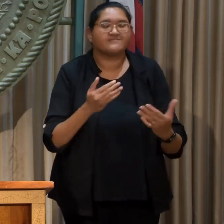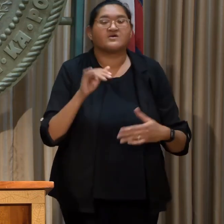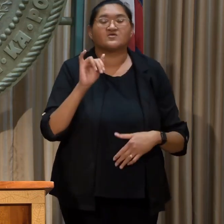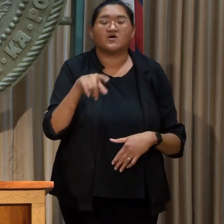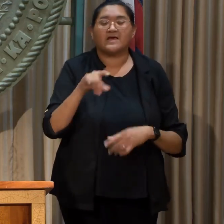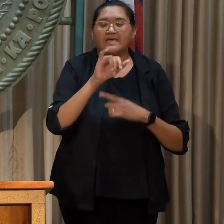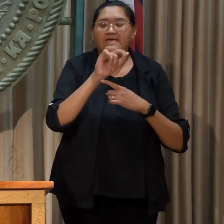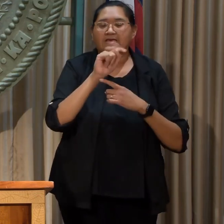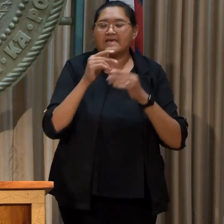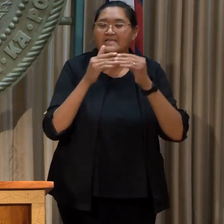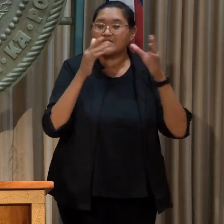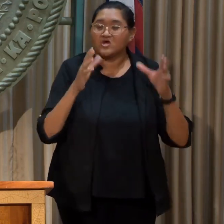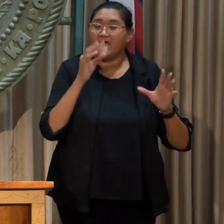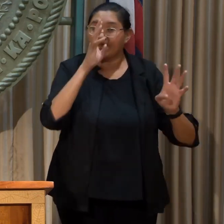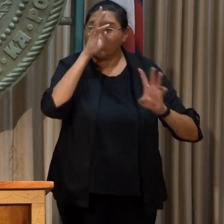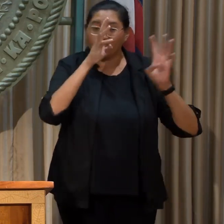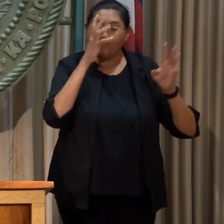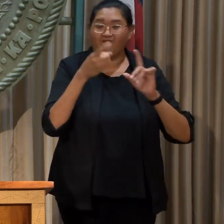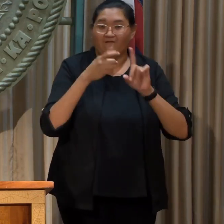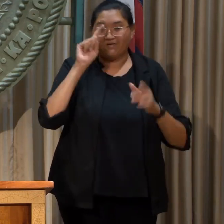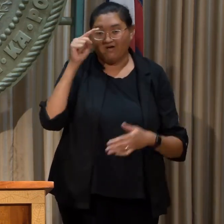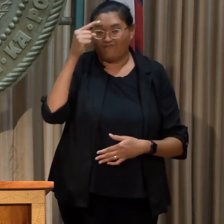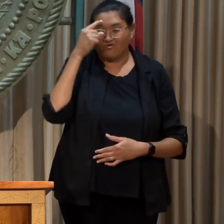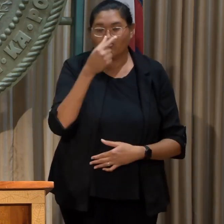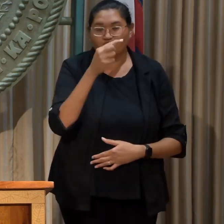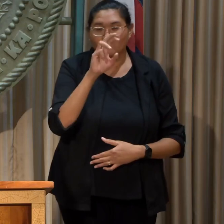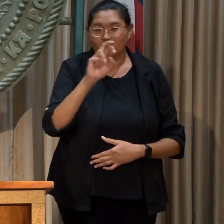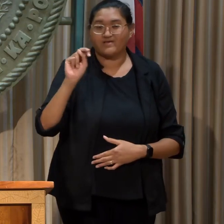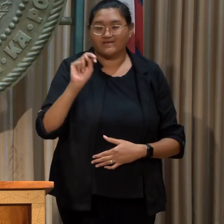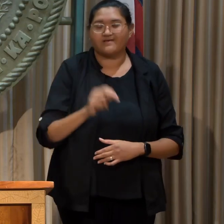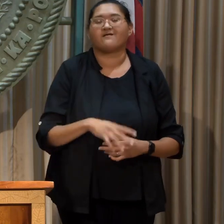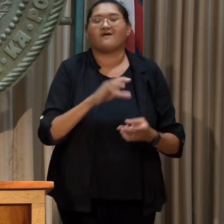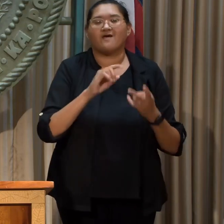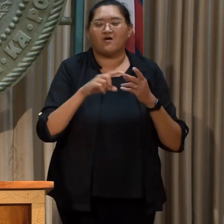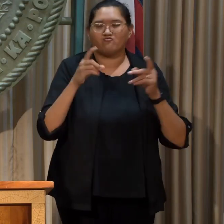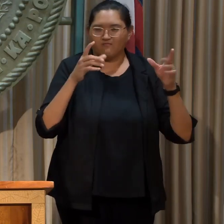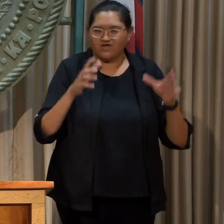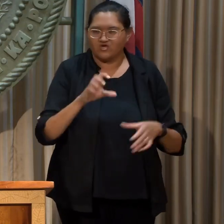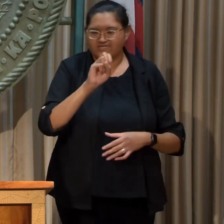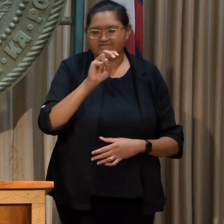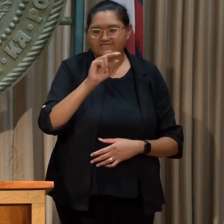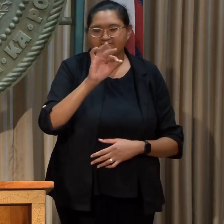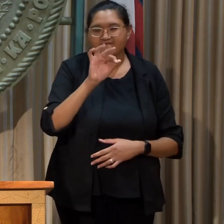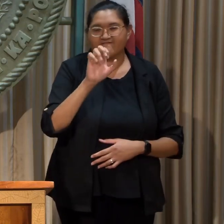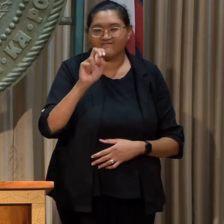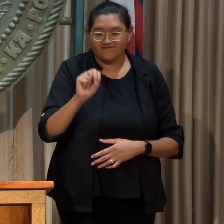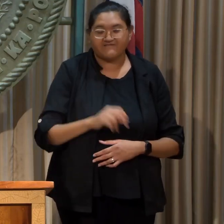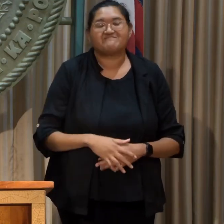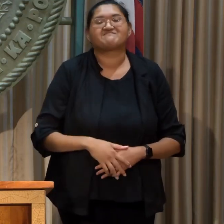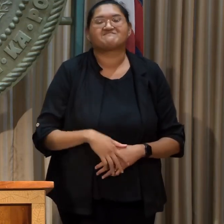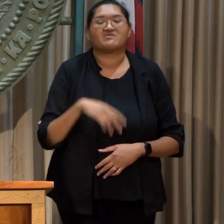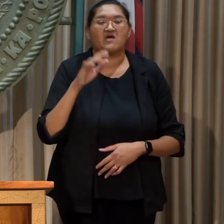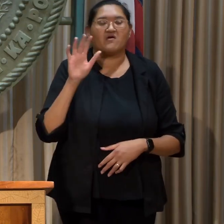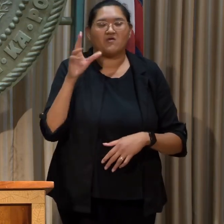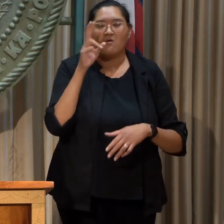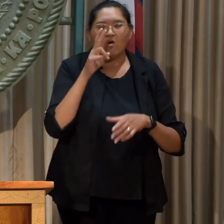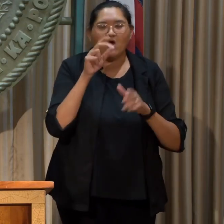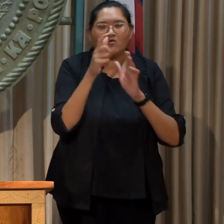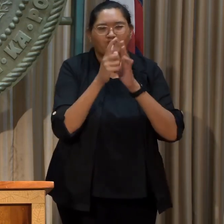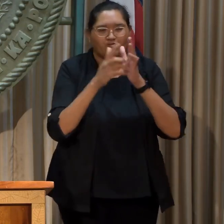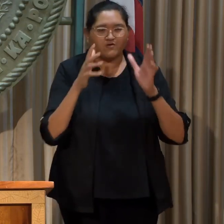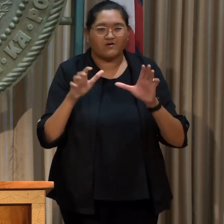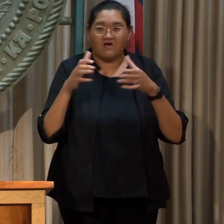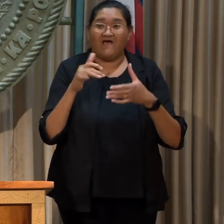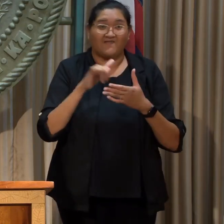leadership and innovation of Governor Green, of Director Sniffen, the Hawaii Attorney General's Office, without